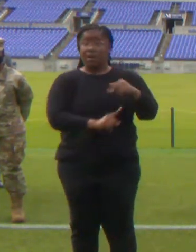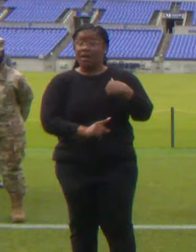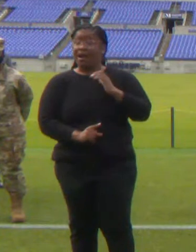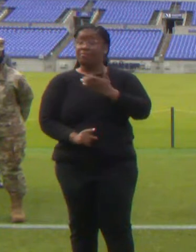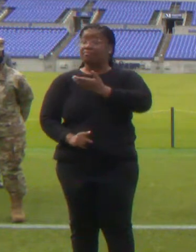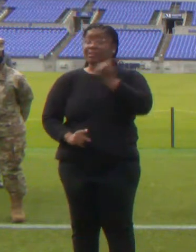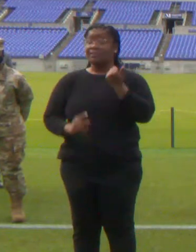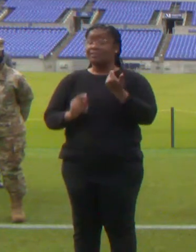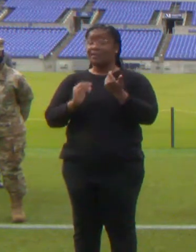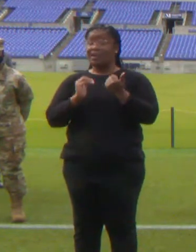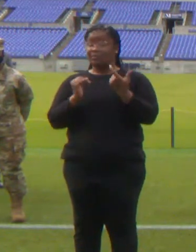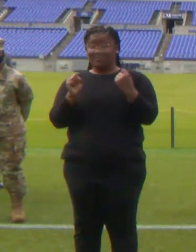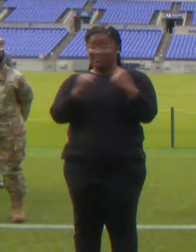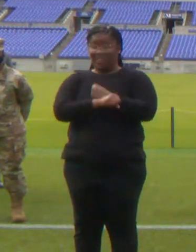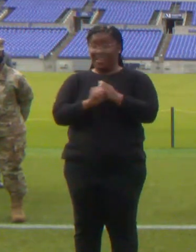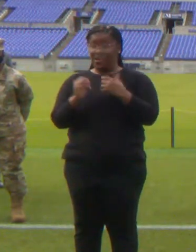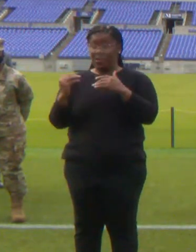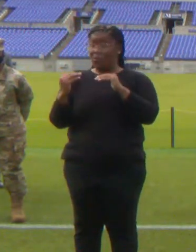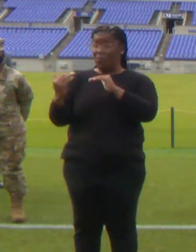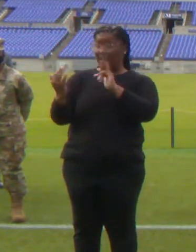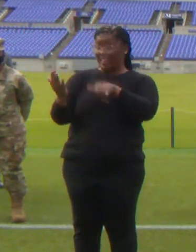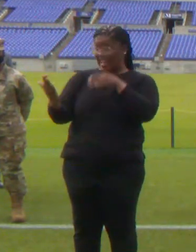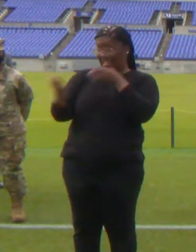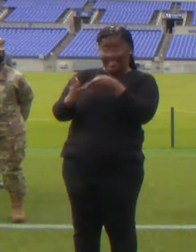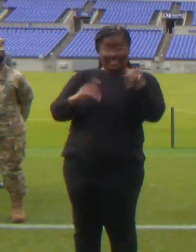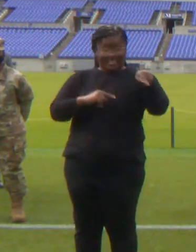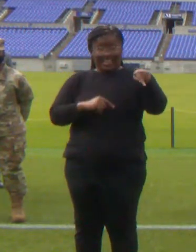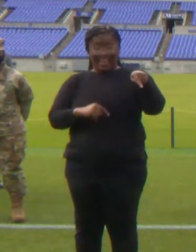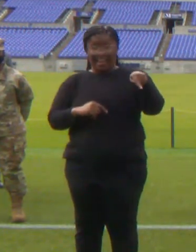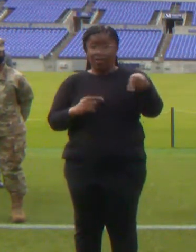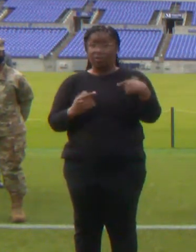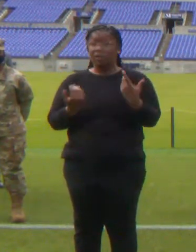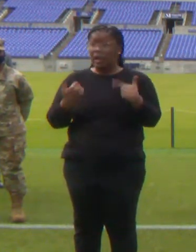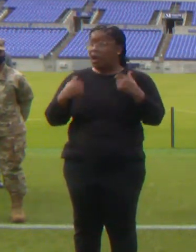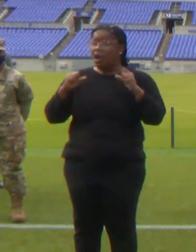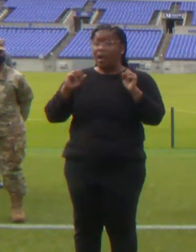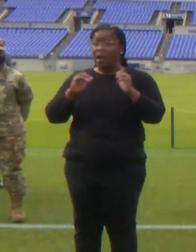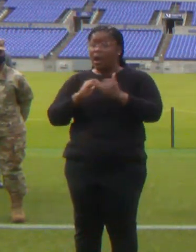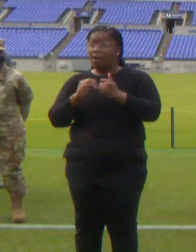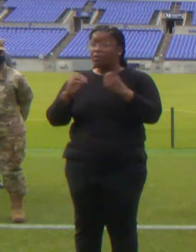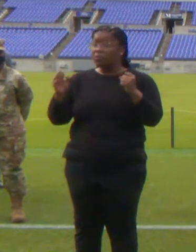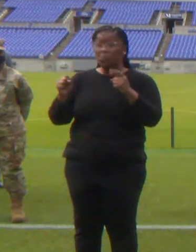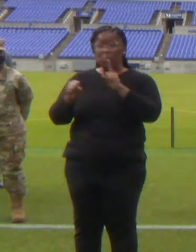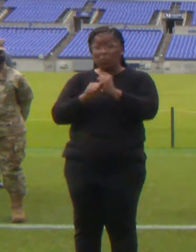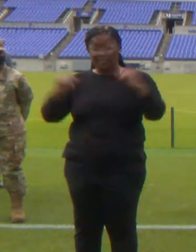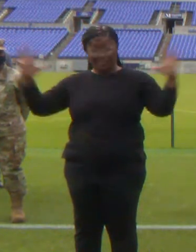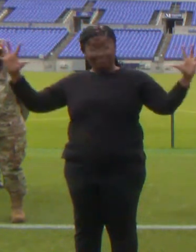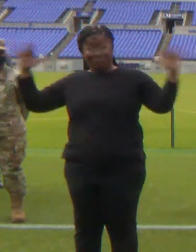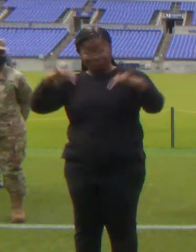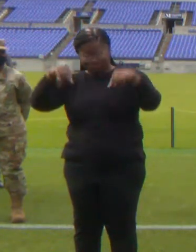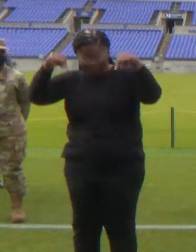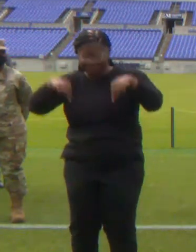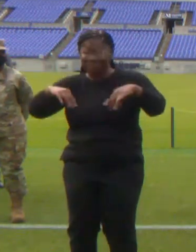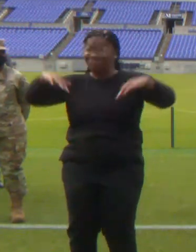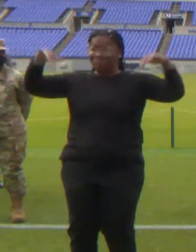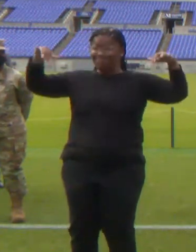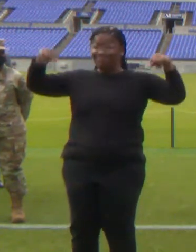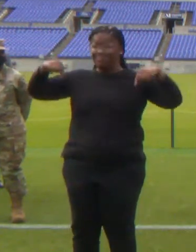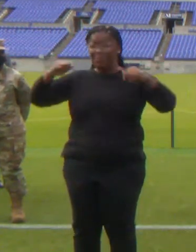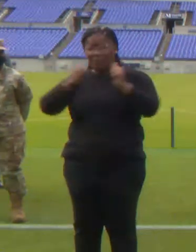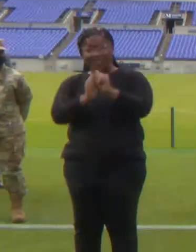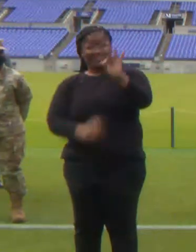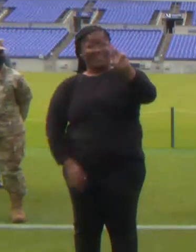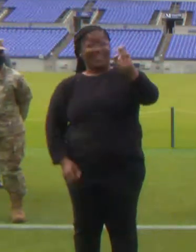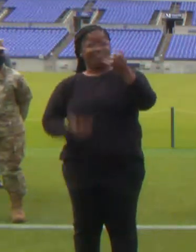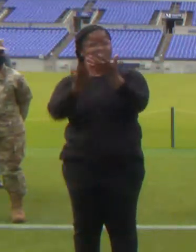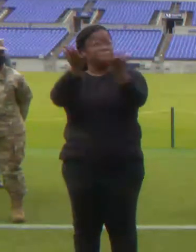so that we can once again fill M&T stadium with cheering fans. Equally as important